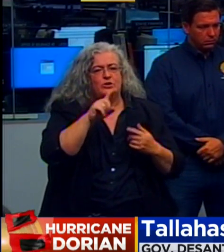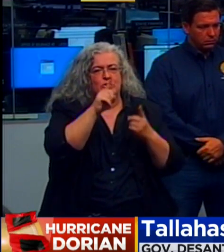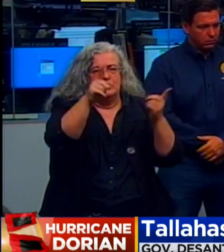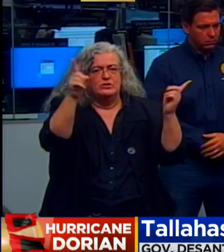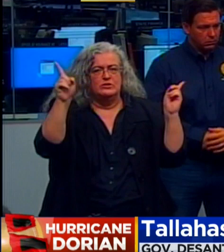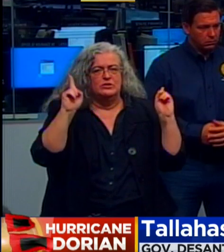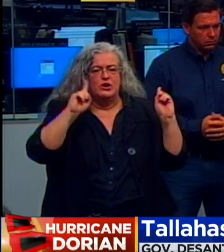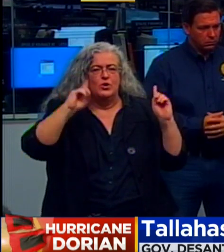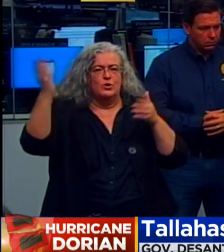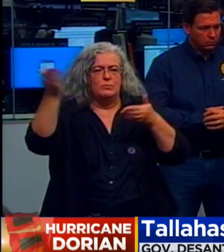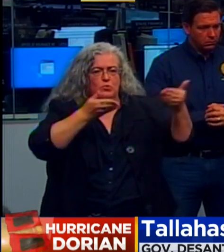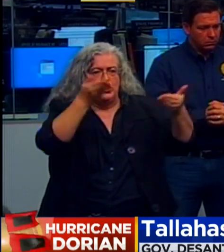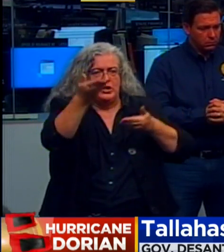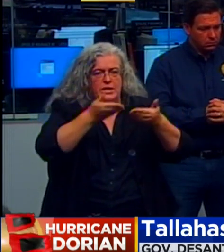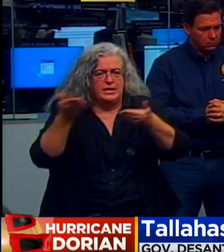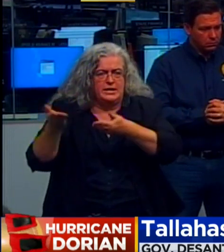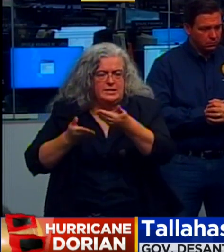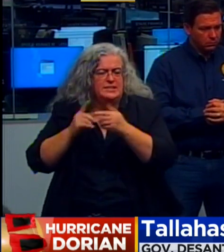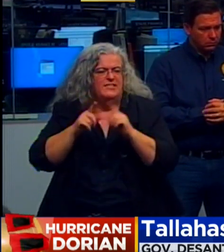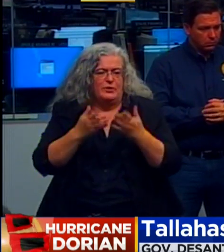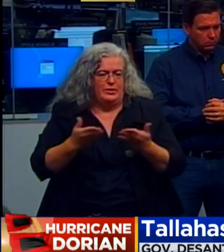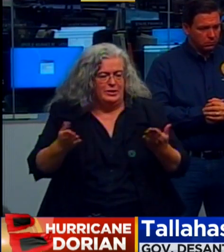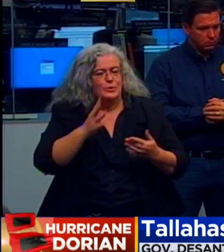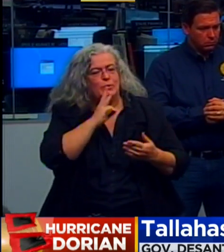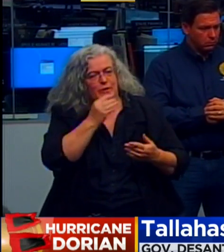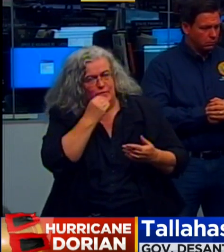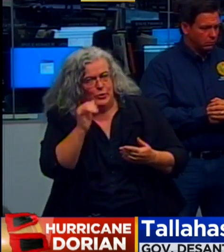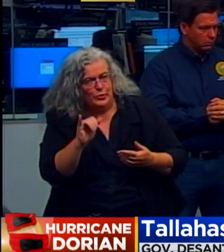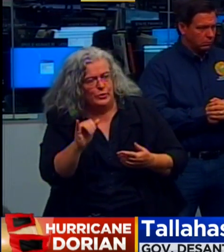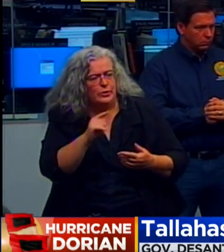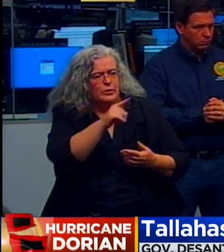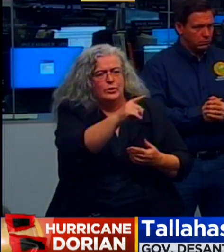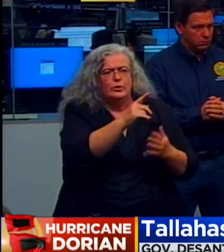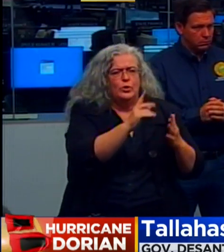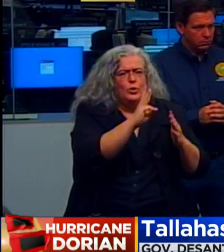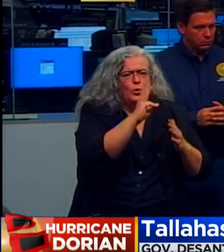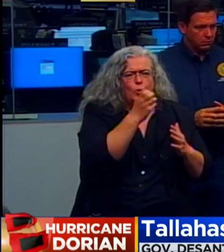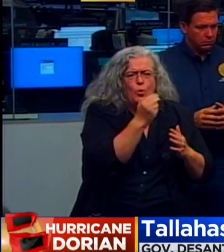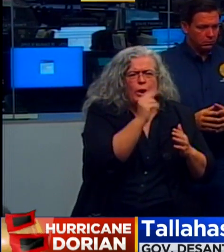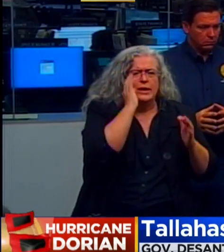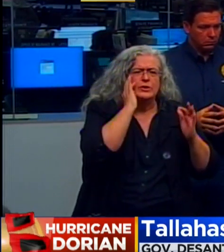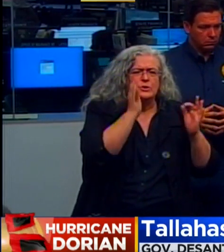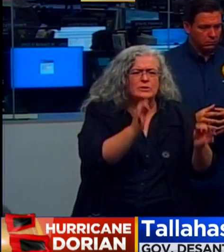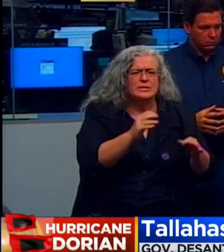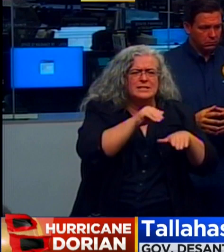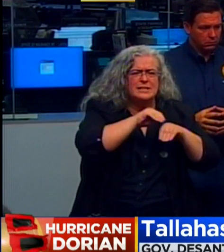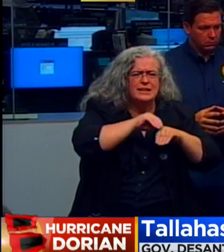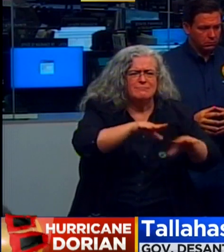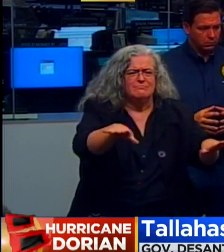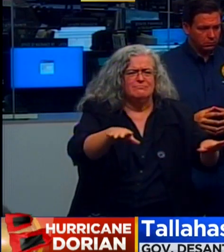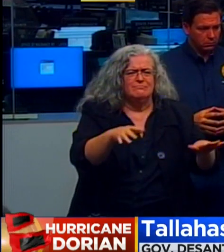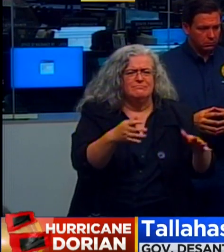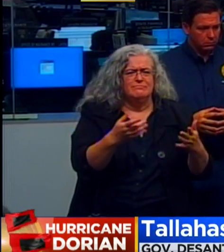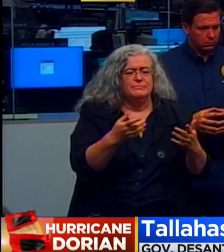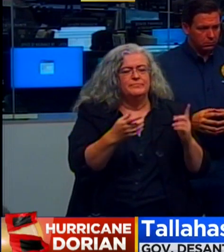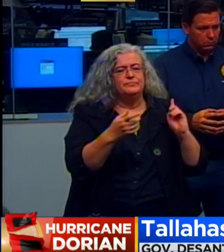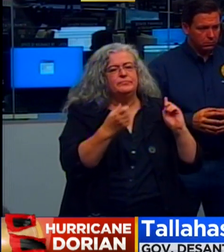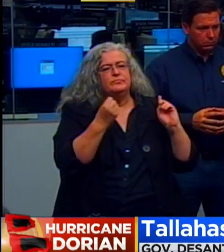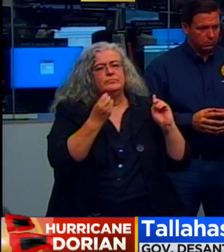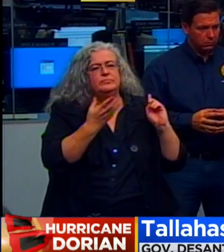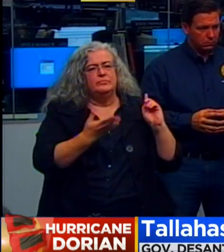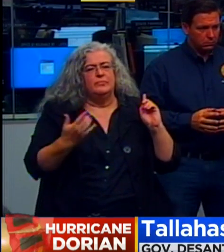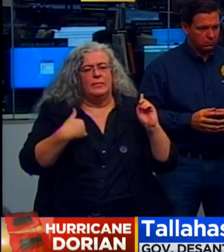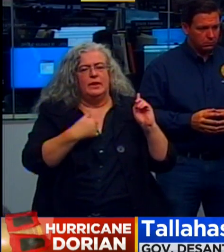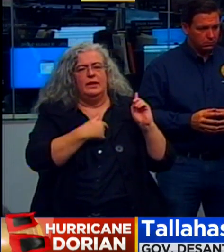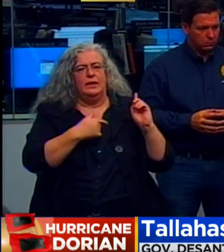distribute all sorts of different commodities, including water and food. What triggers that? When do you decide it's time to distribute? So there's a lot of things. Right now